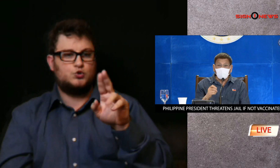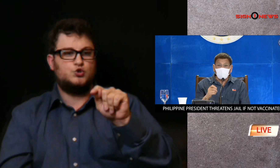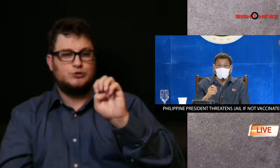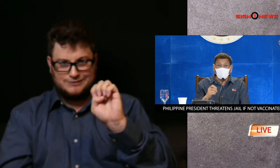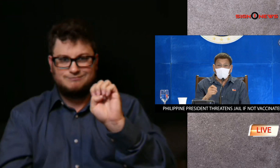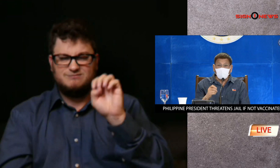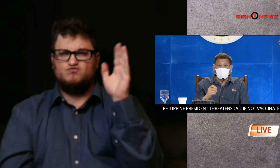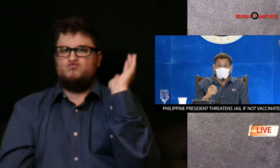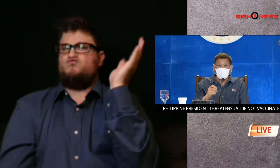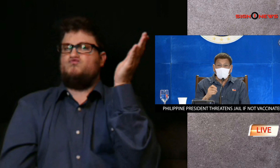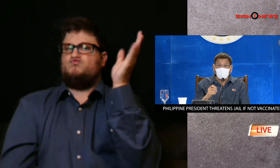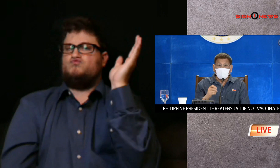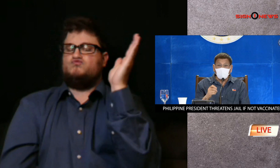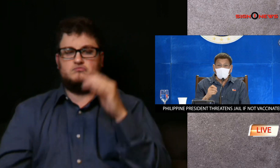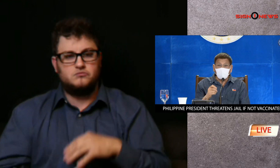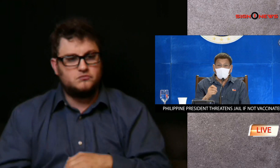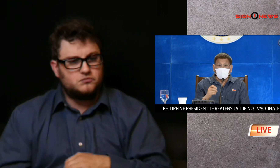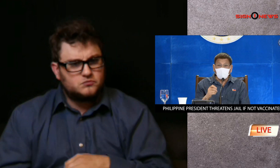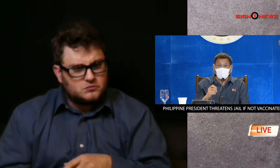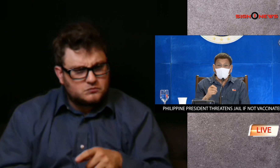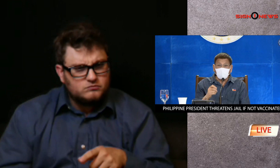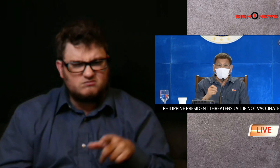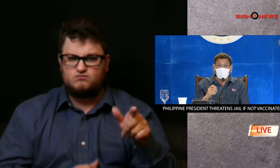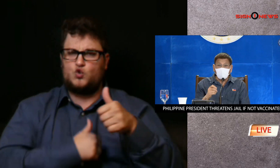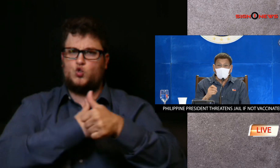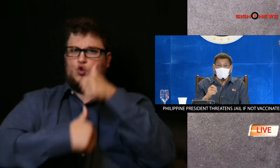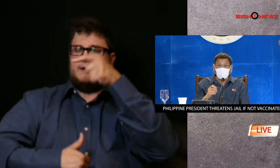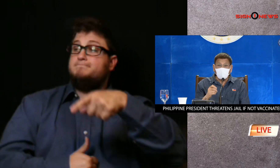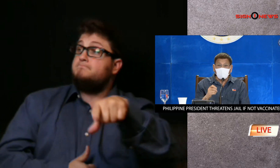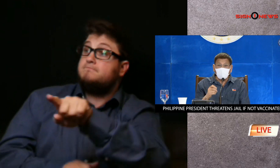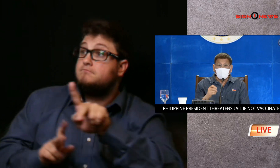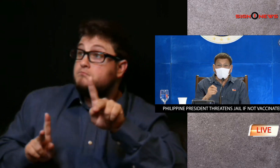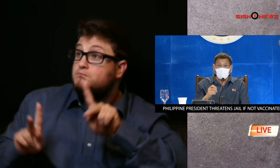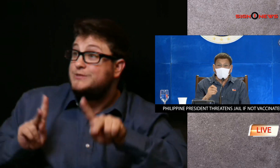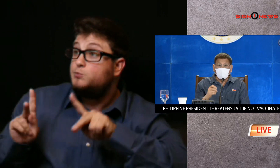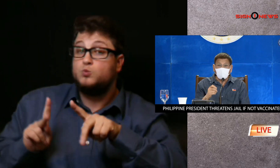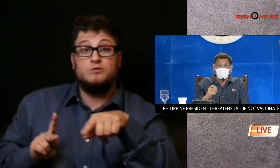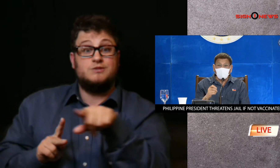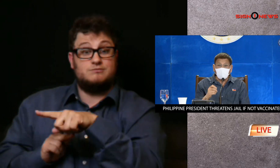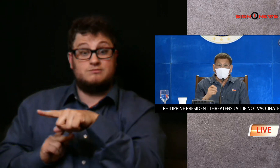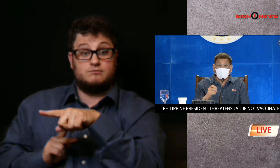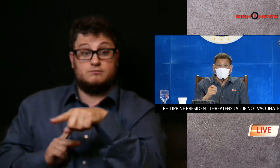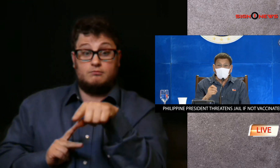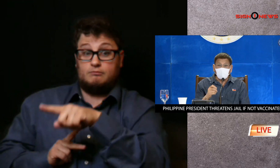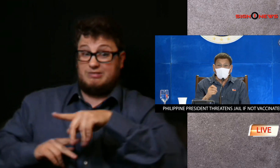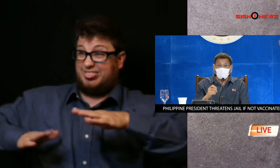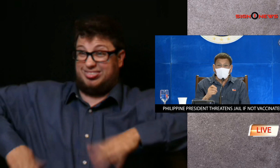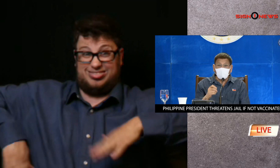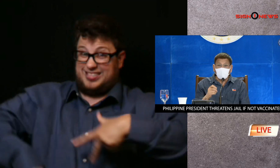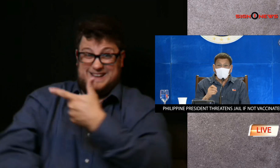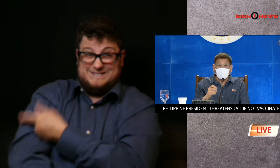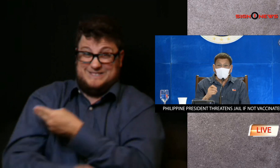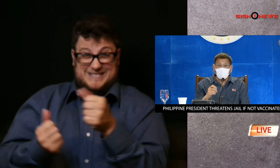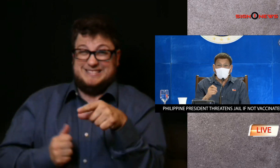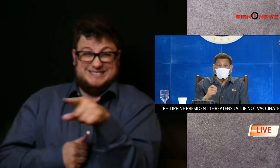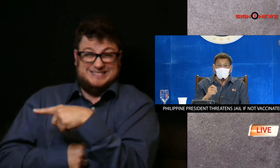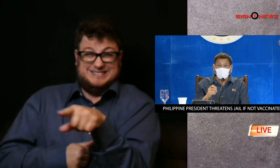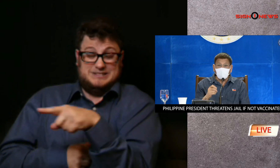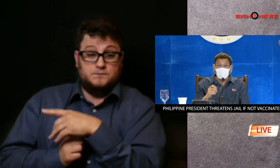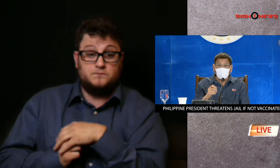in a televised speech on monday philippine president rodrigo durerte threatened to jail